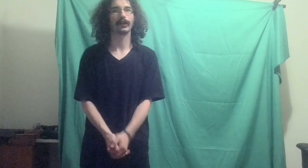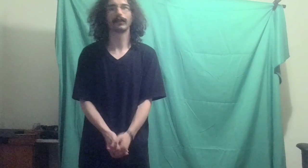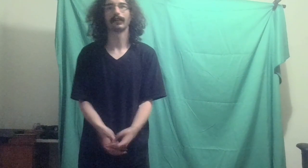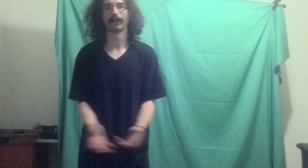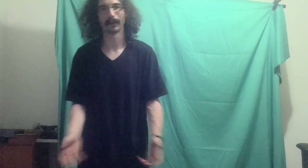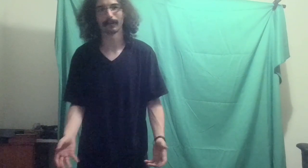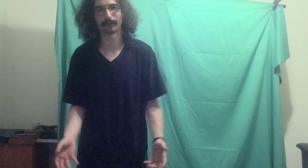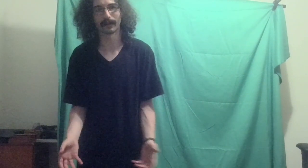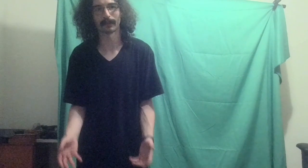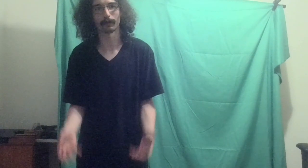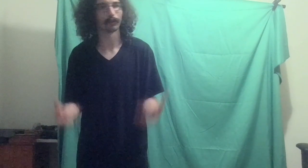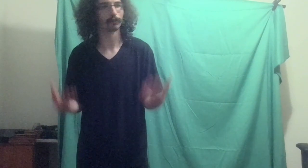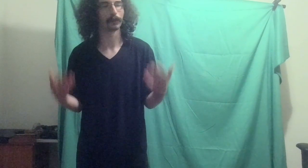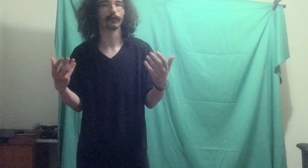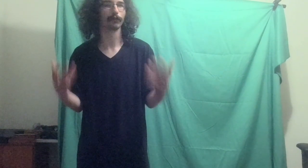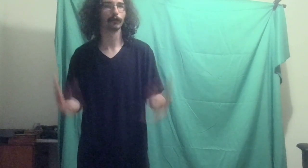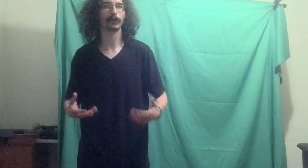and if not, or especially if you're new here,